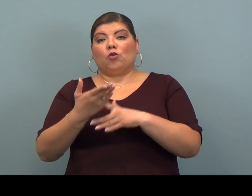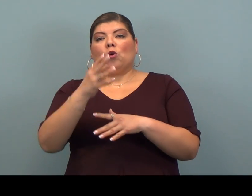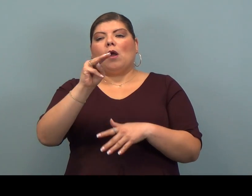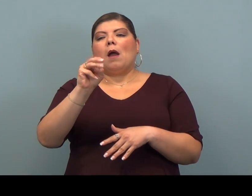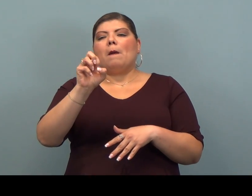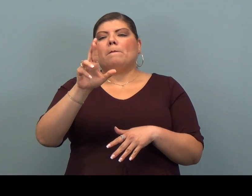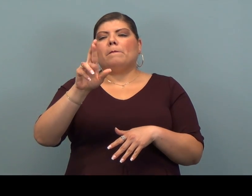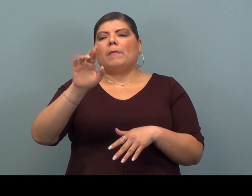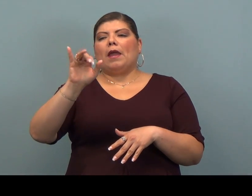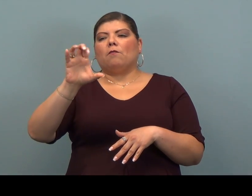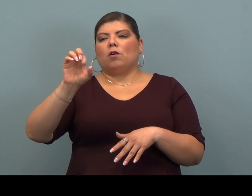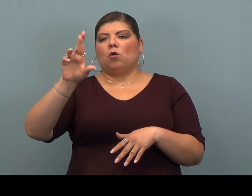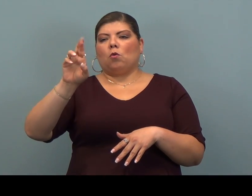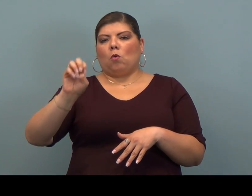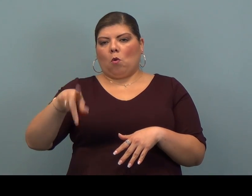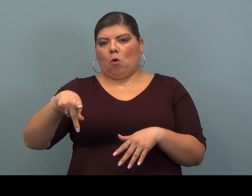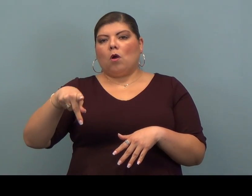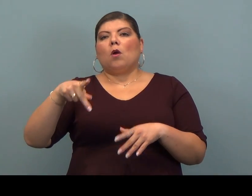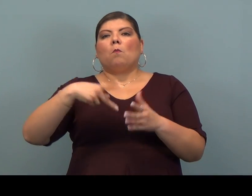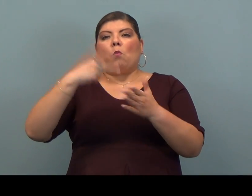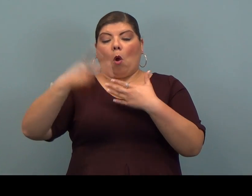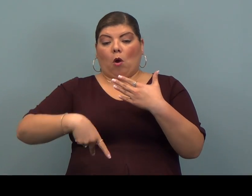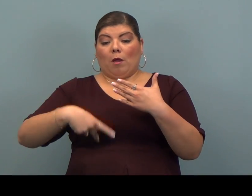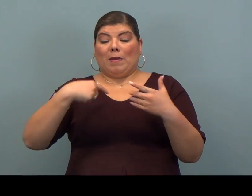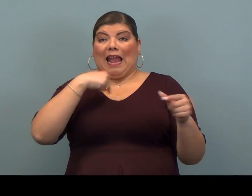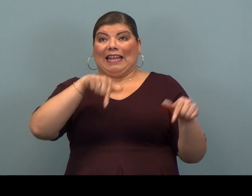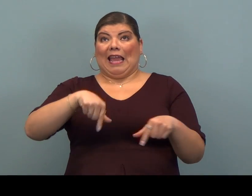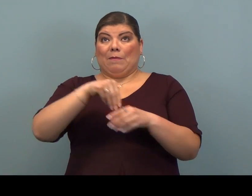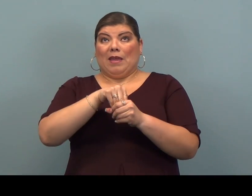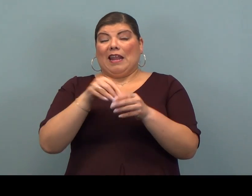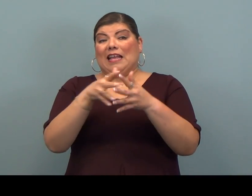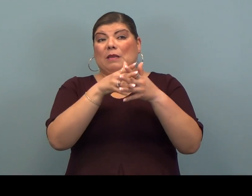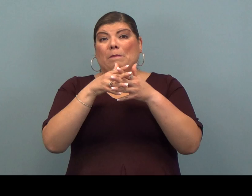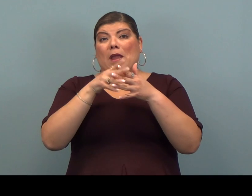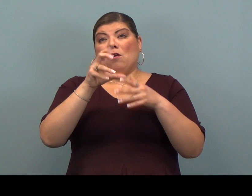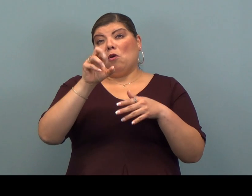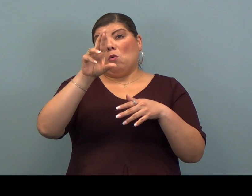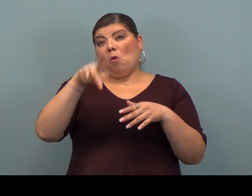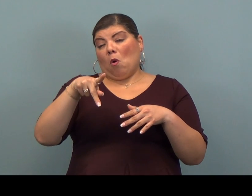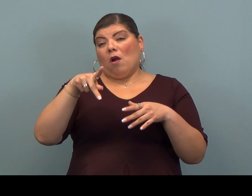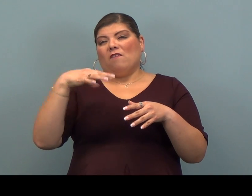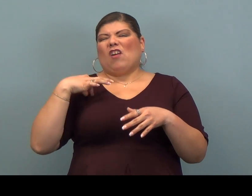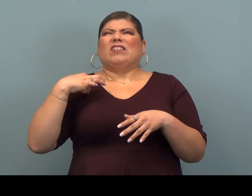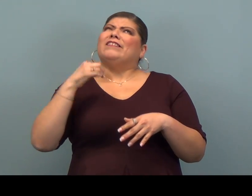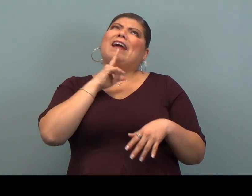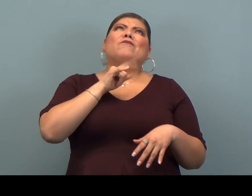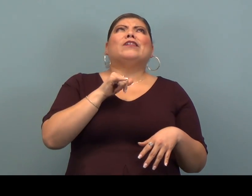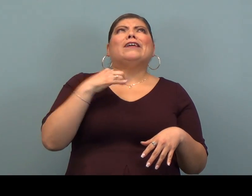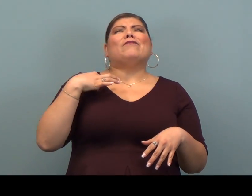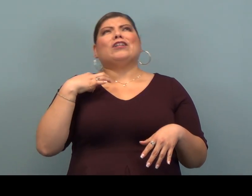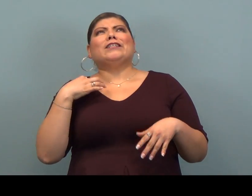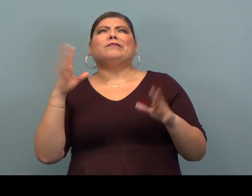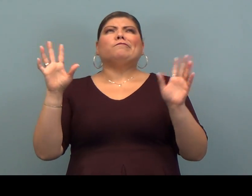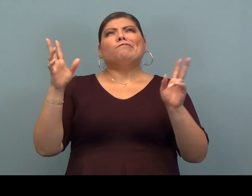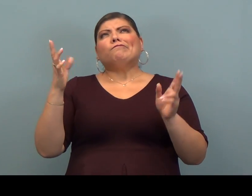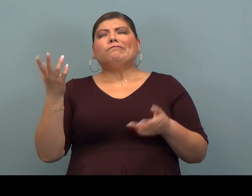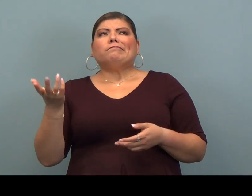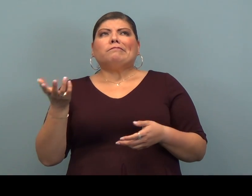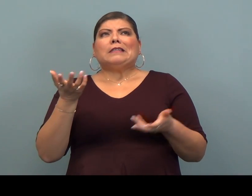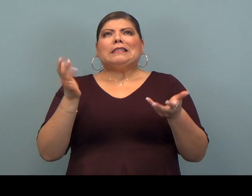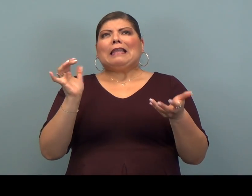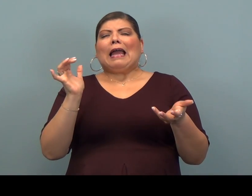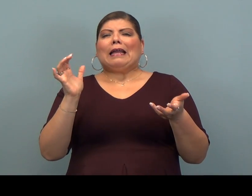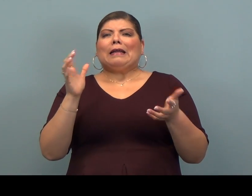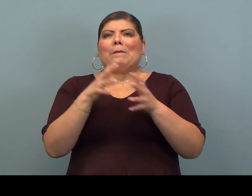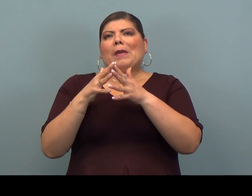through the AmeriCorps program. So that means I first came to Community Action as an AmeriCorps volunteer. Well, it's not really a volunteer. It's like